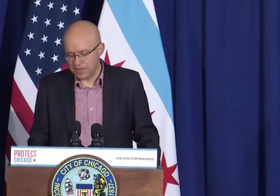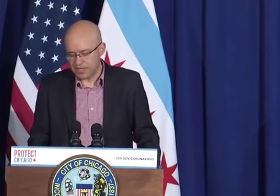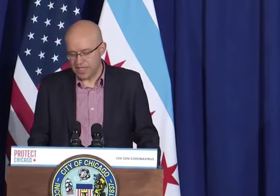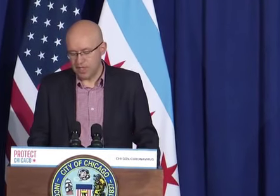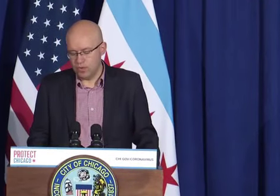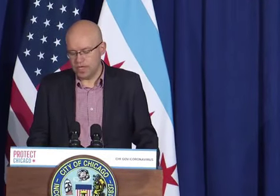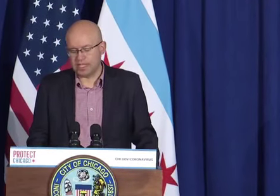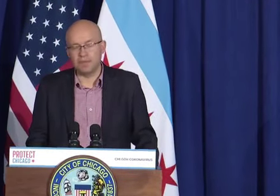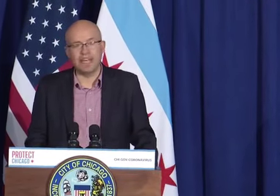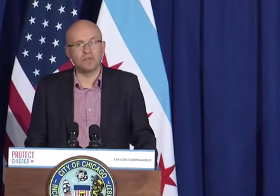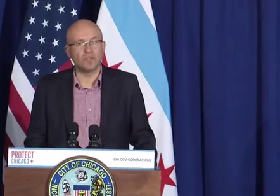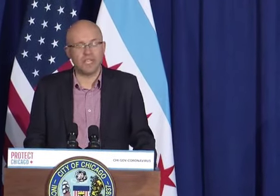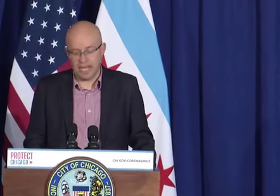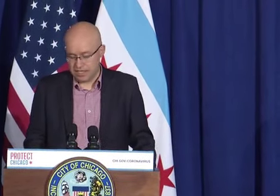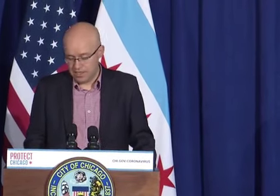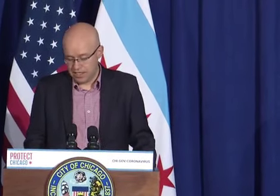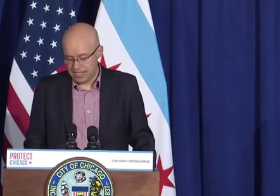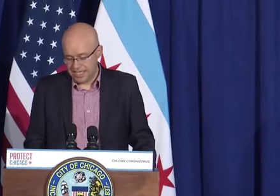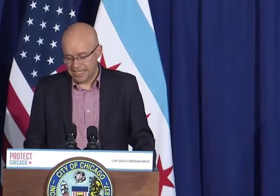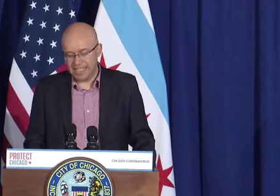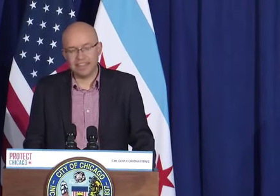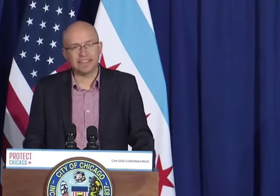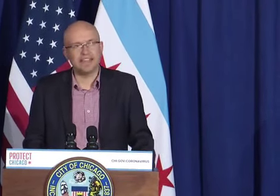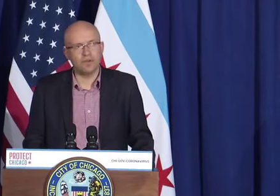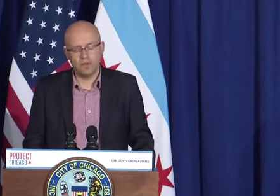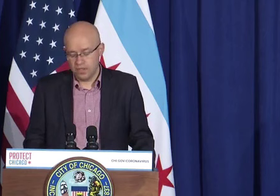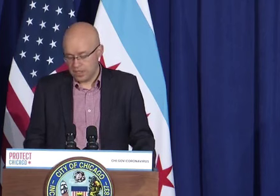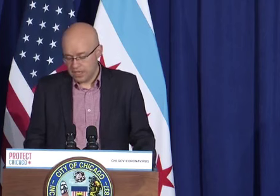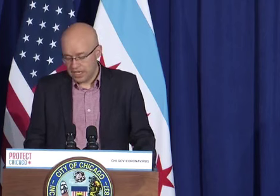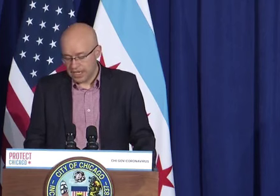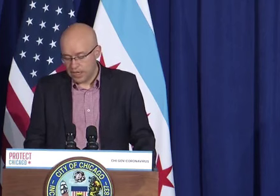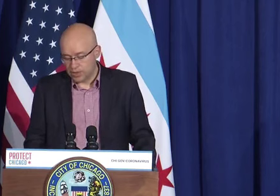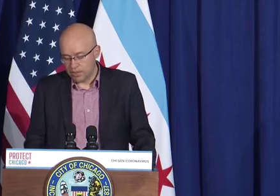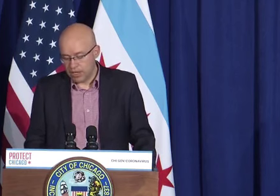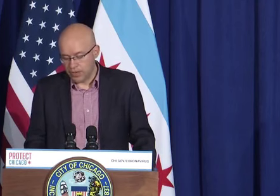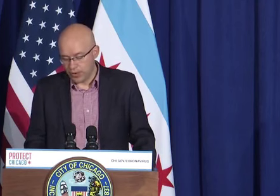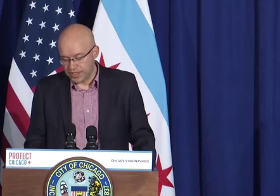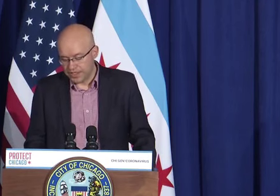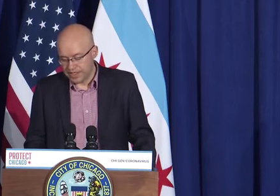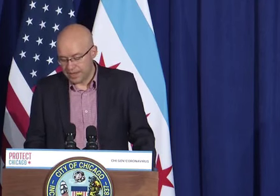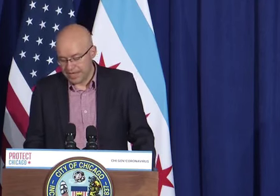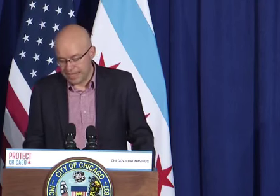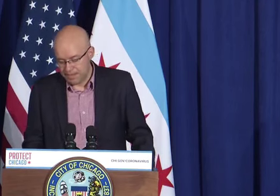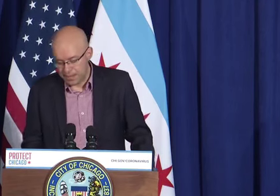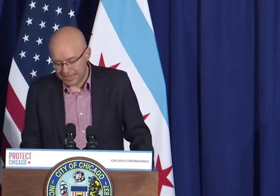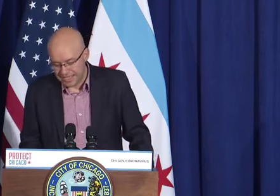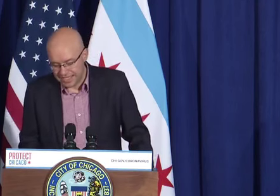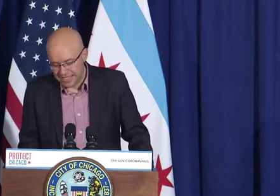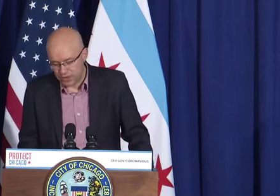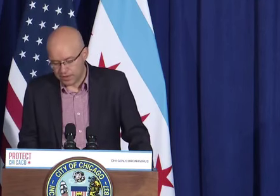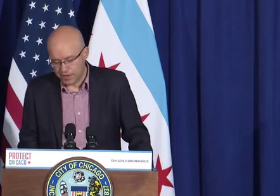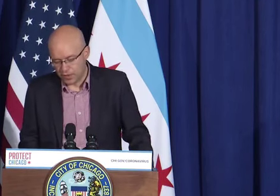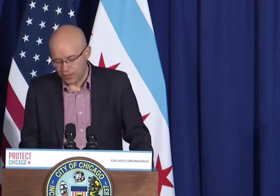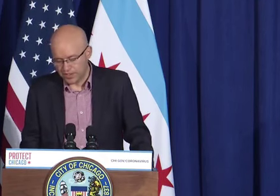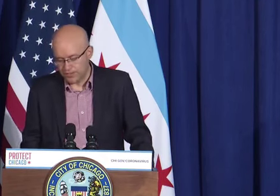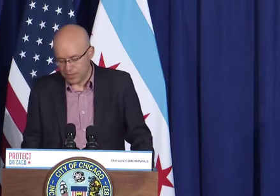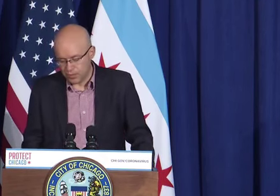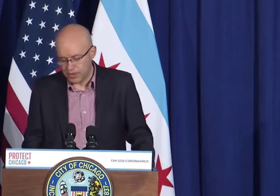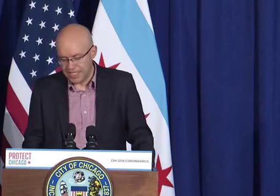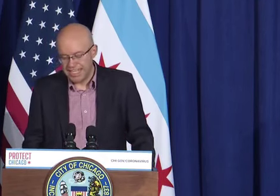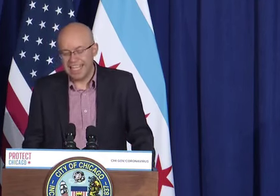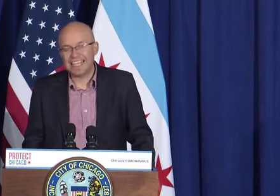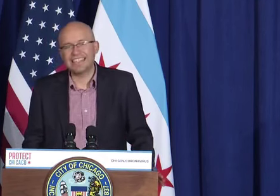people in a social And third, that the employees should allow the sick workers